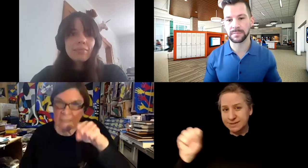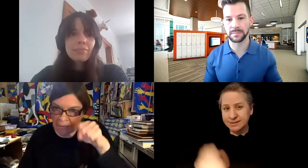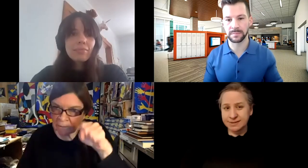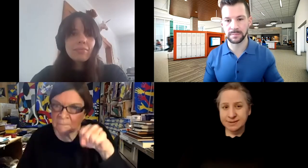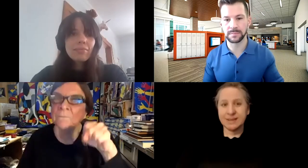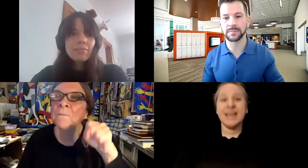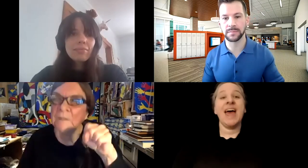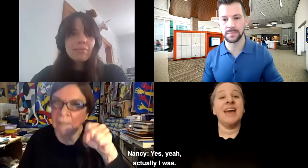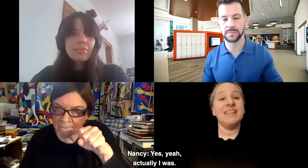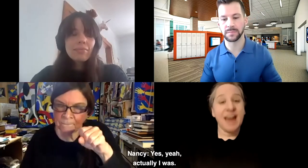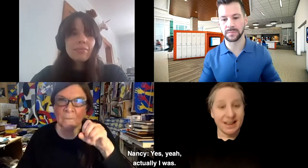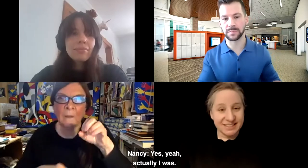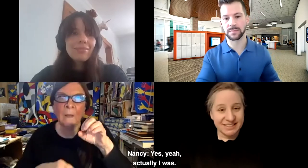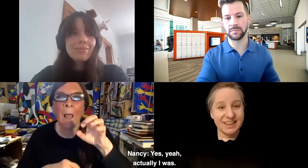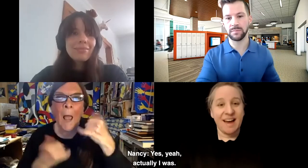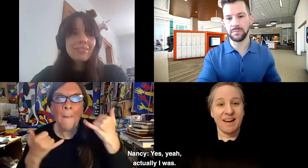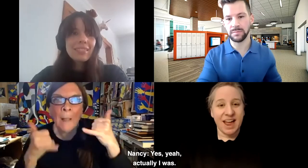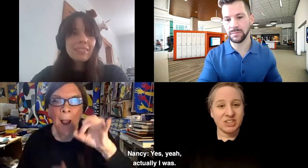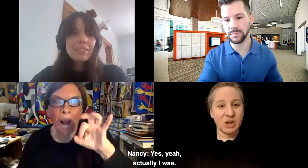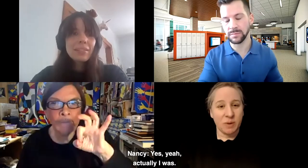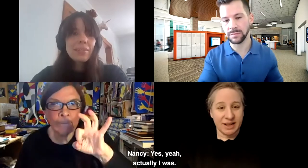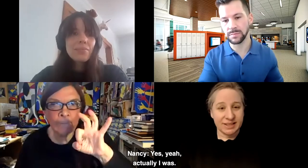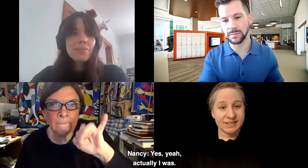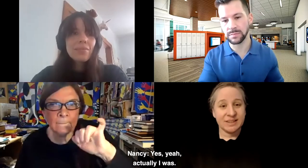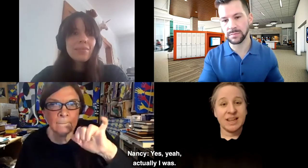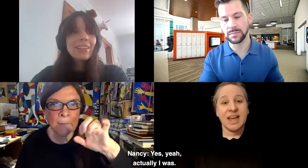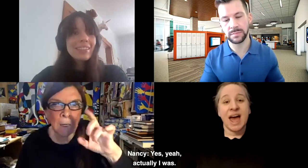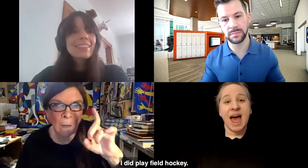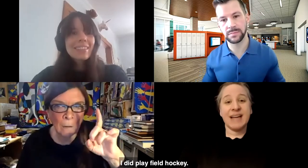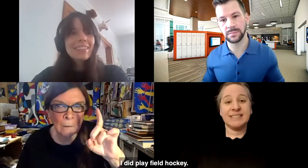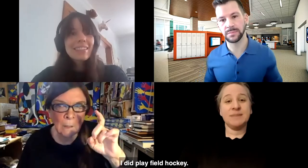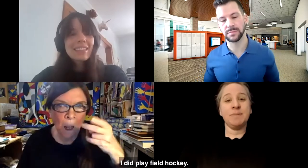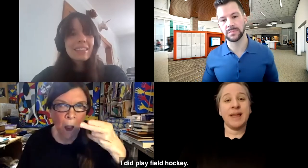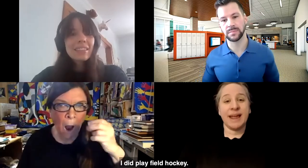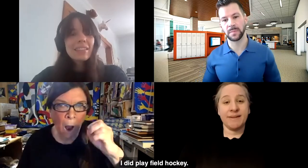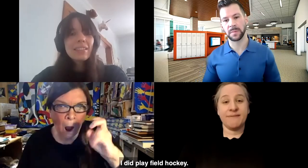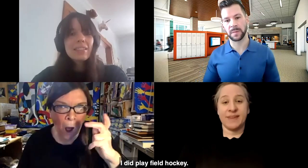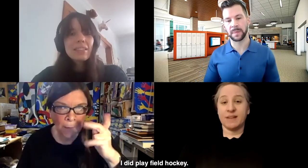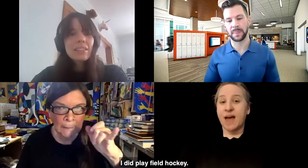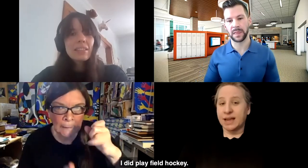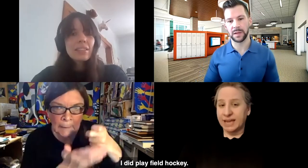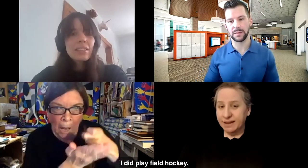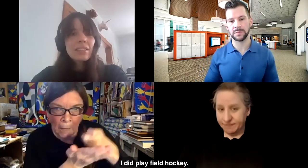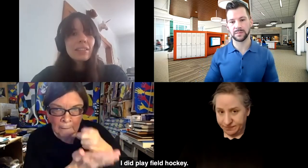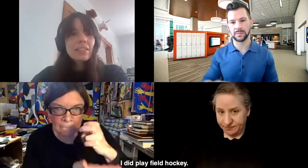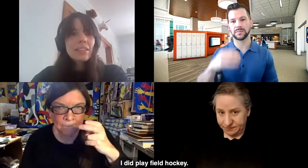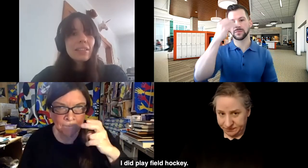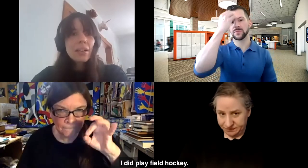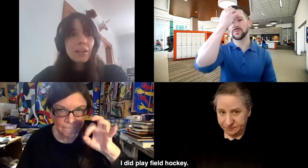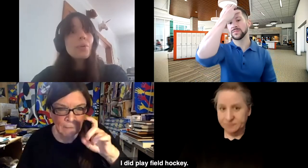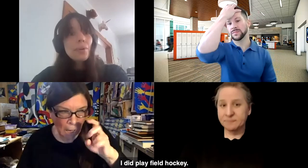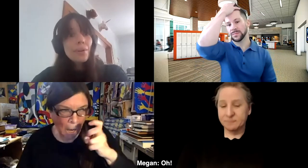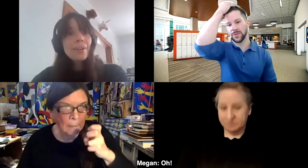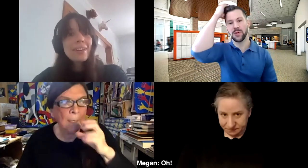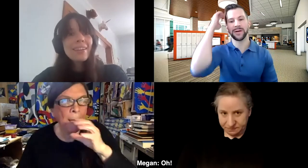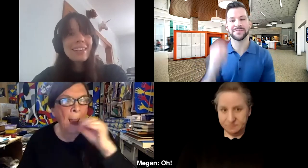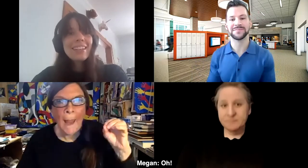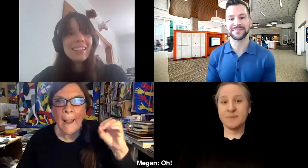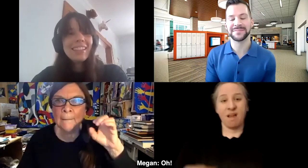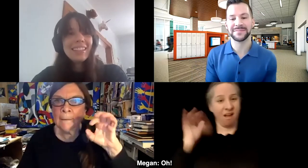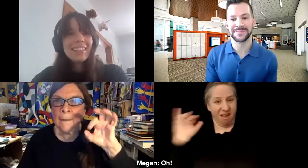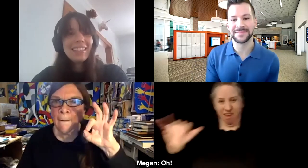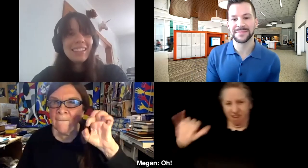Nancy signing. Yes. Yeah, actually I was. I did play field hockey. Oh.